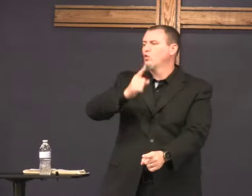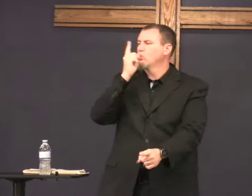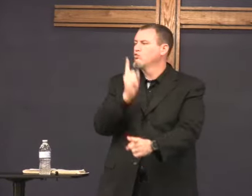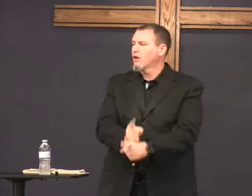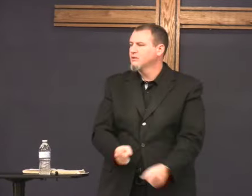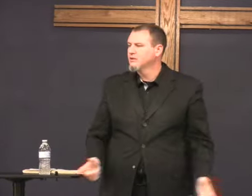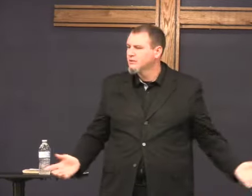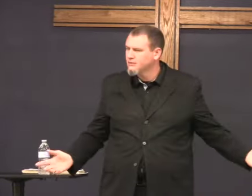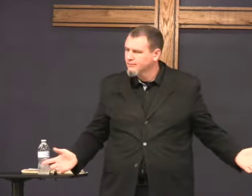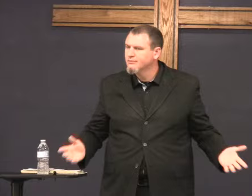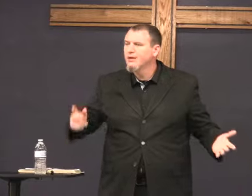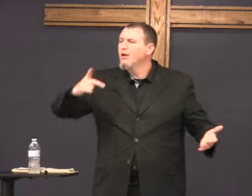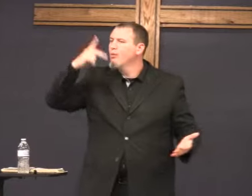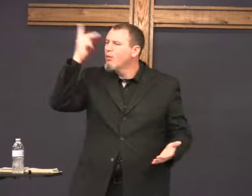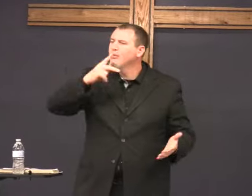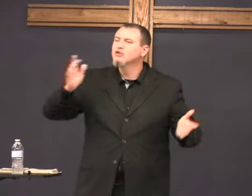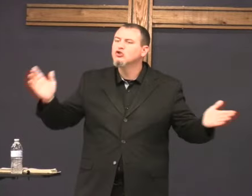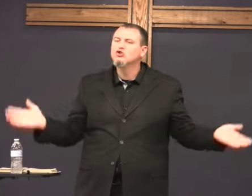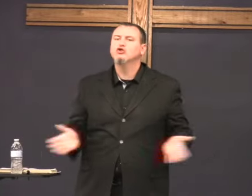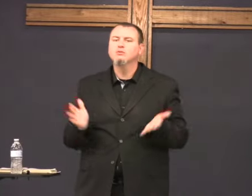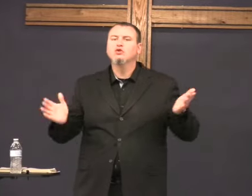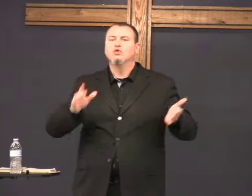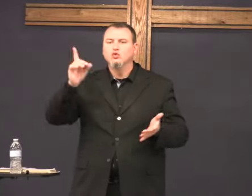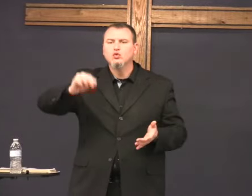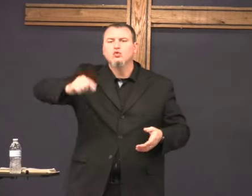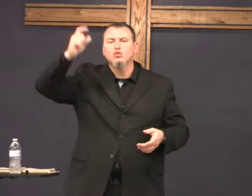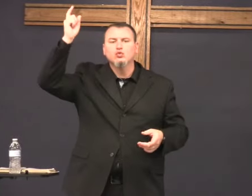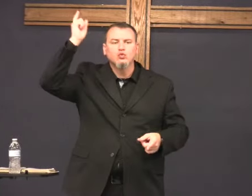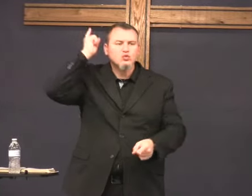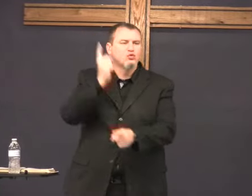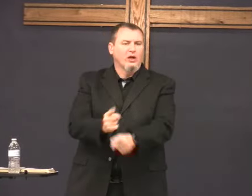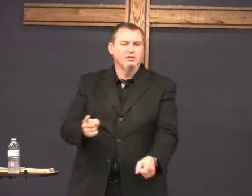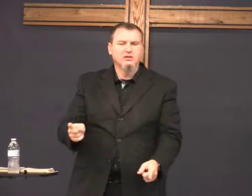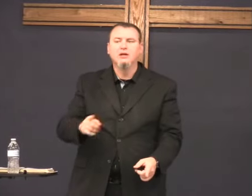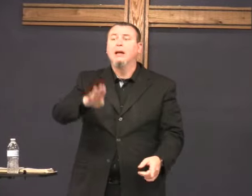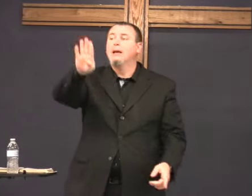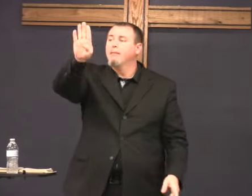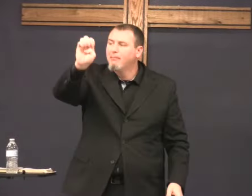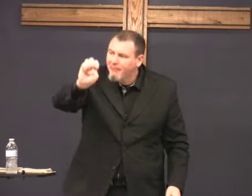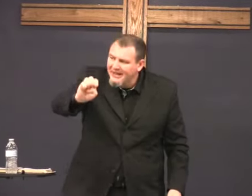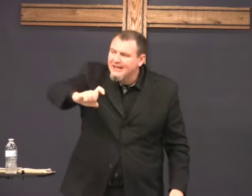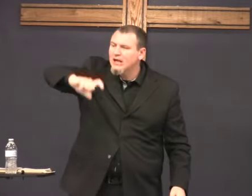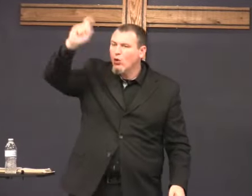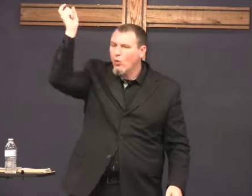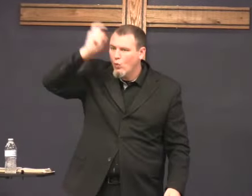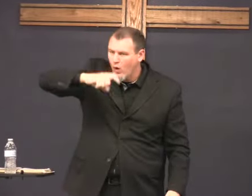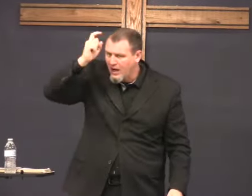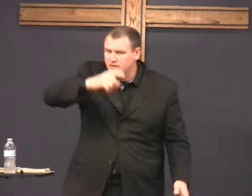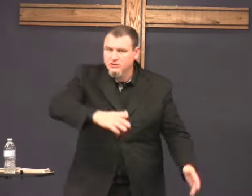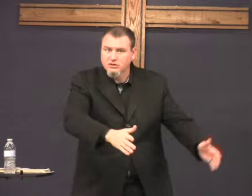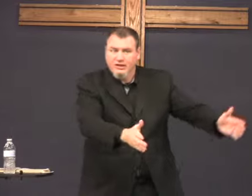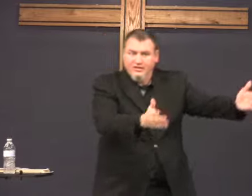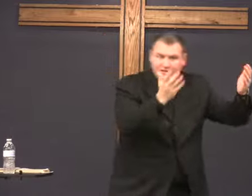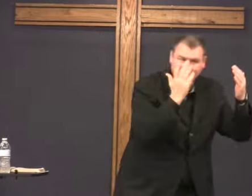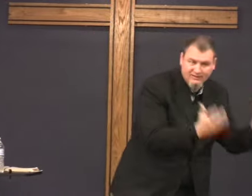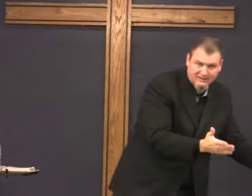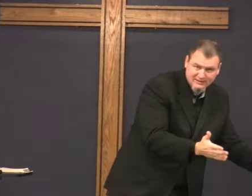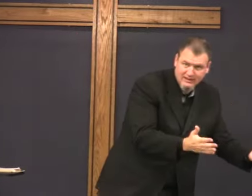Proverbs is a book of encouragement, it encourages us to do right, be wise,